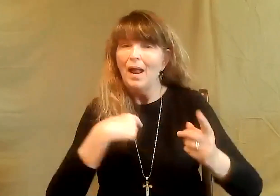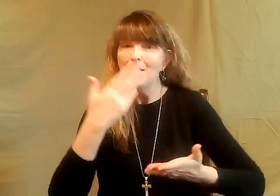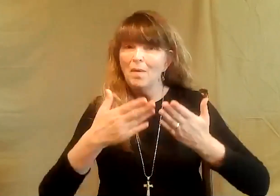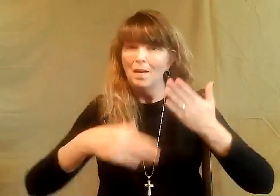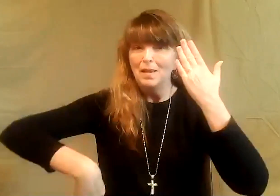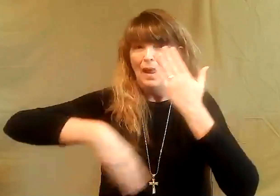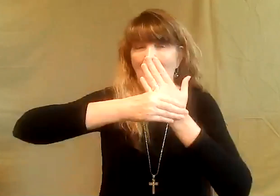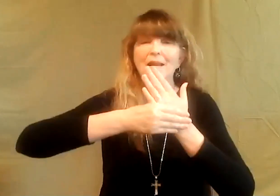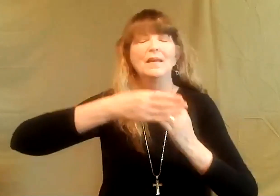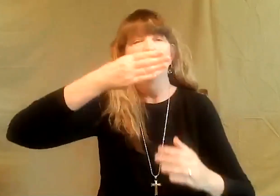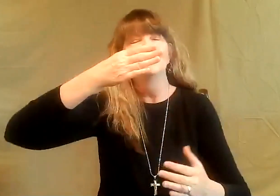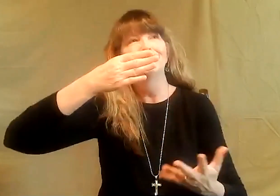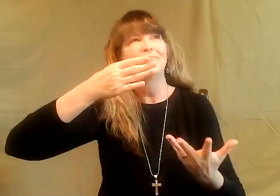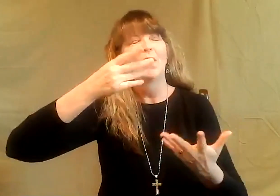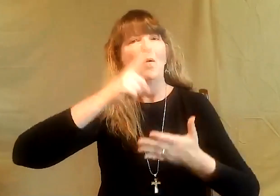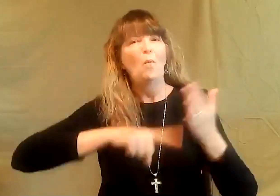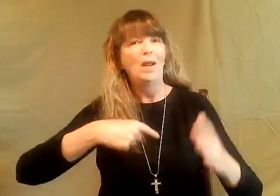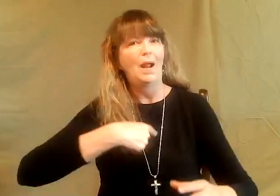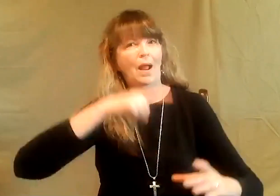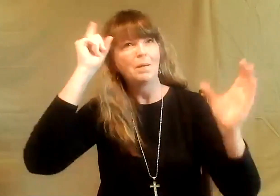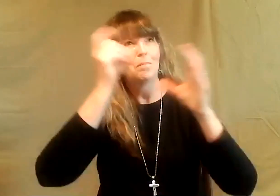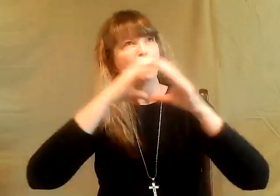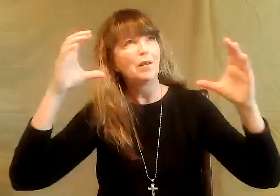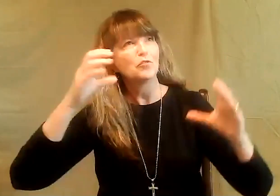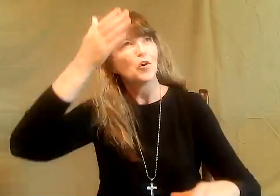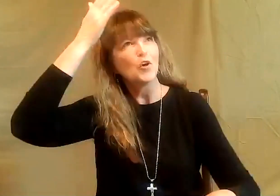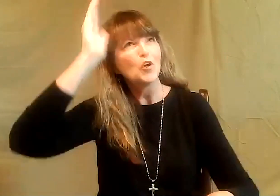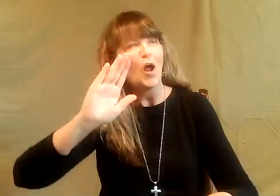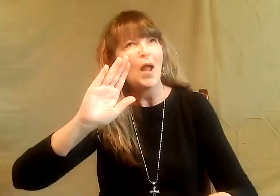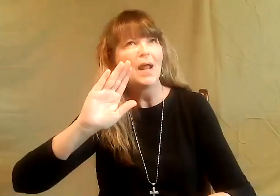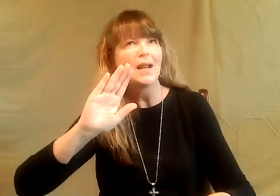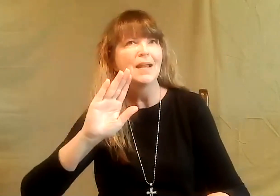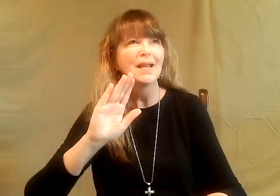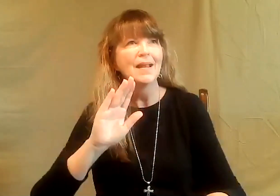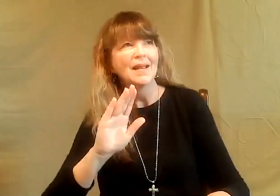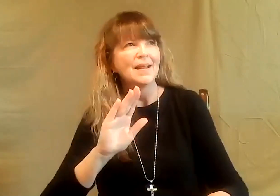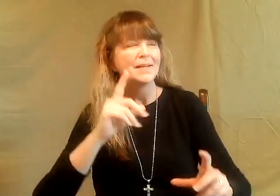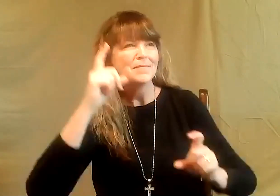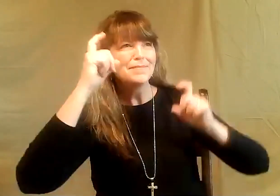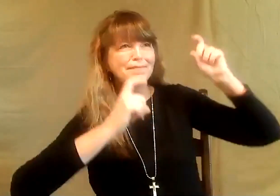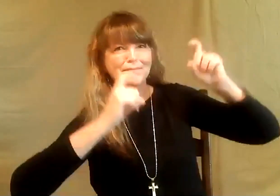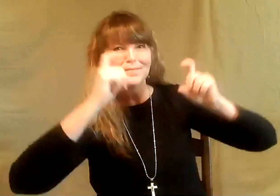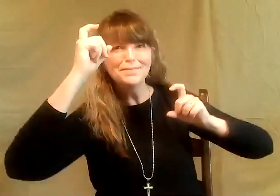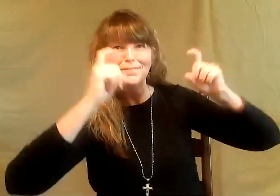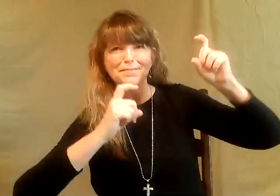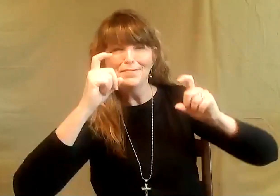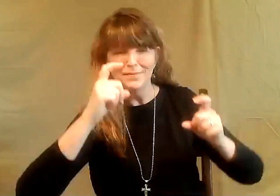You know, I can read this, but I'm probably going to add a little bit of my envisioning of what God's facial